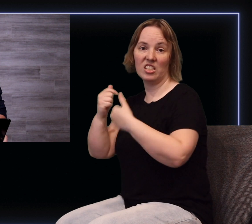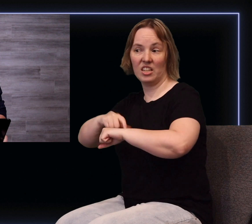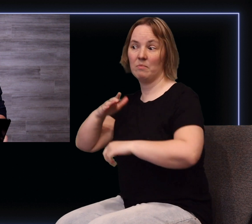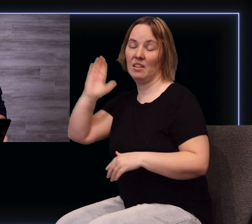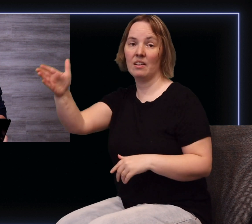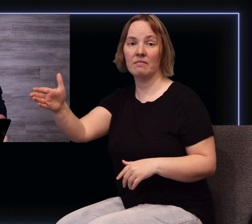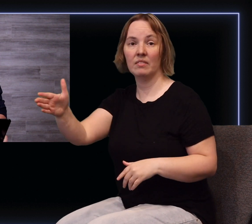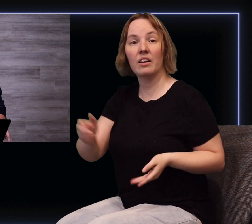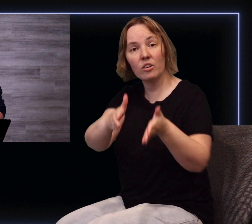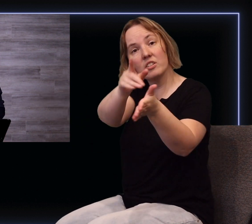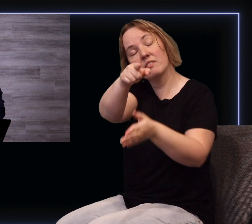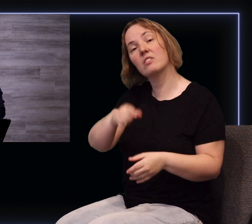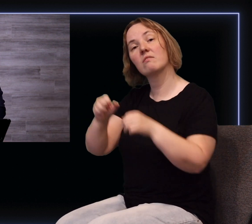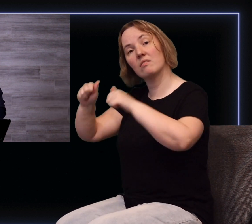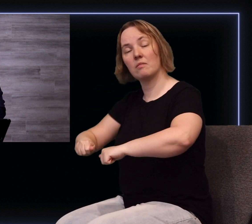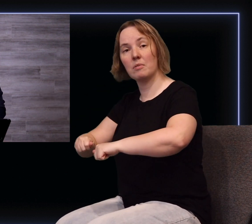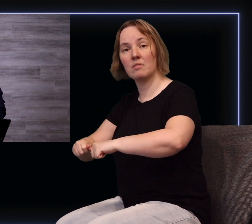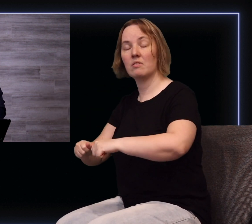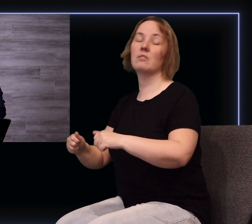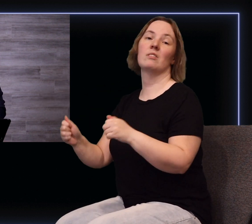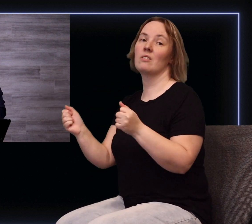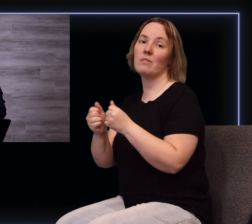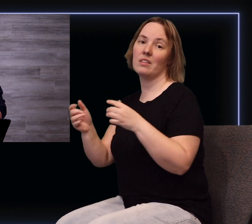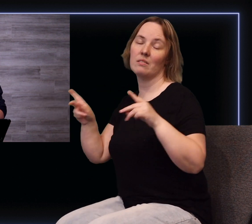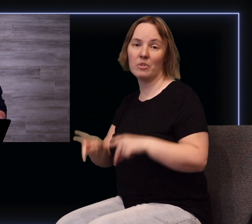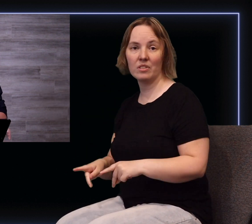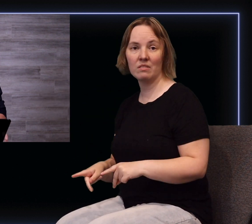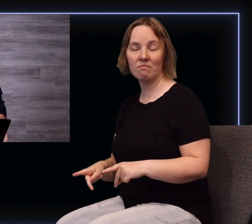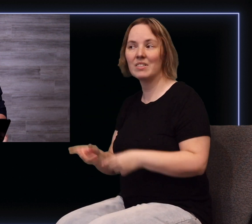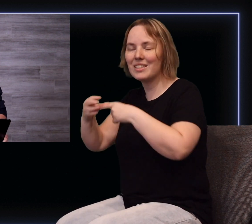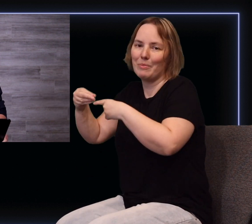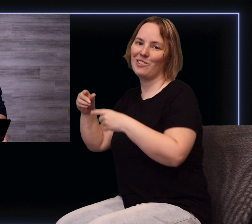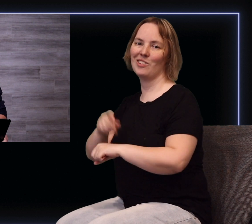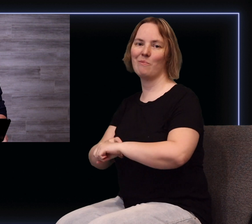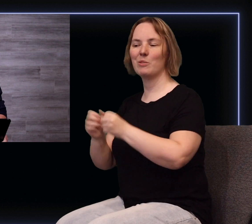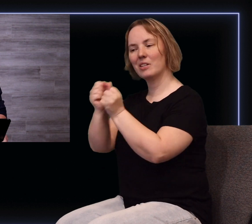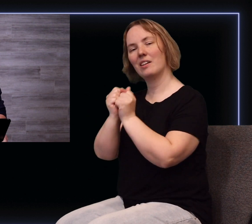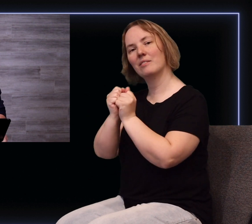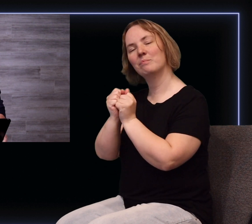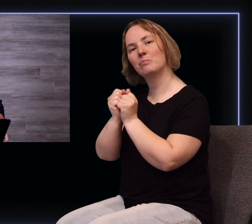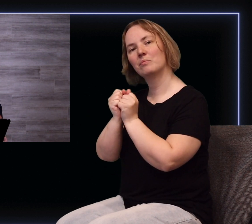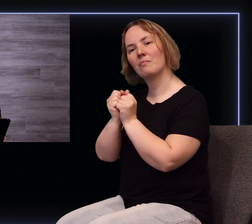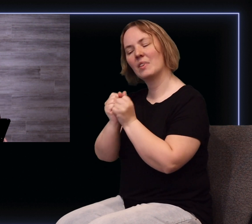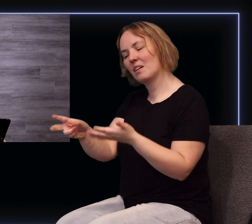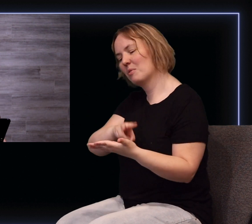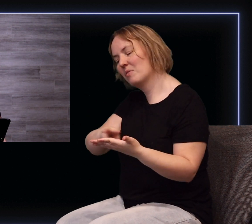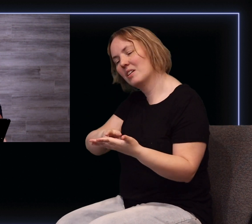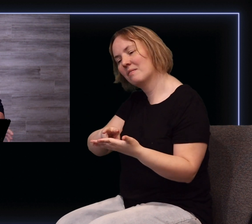that are ahead. So I encourage you, if you're able, to be with us in person. It really is a special time to be together. You know, I've been reading my quiet